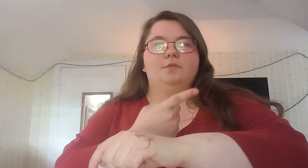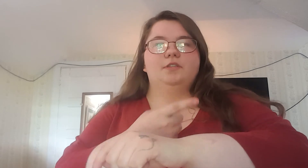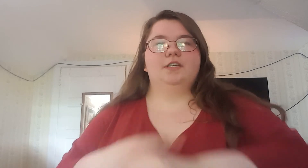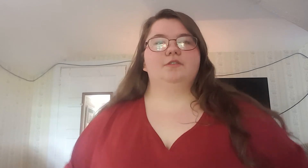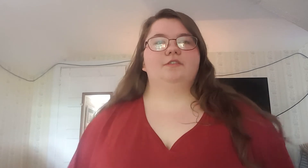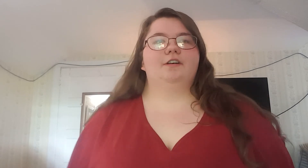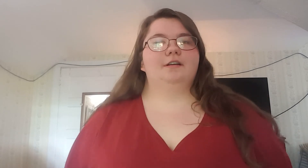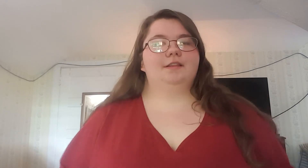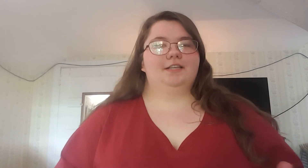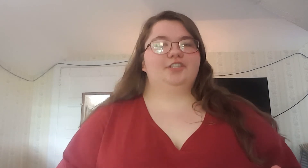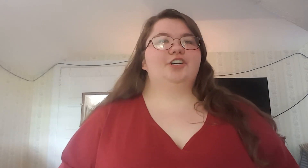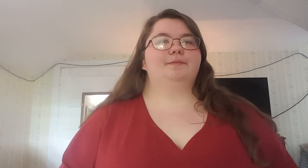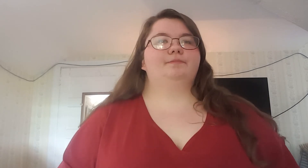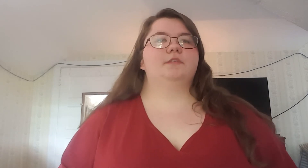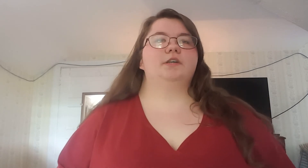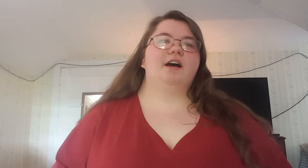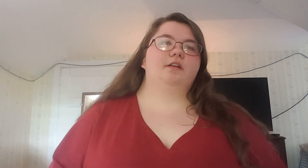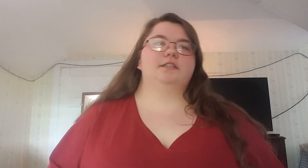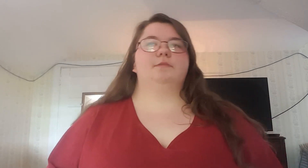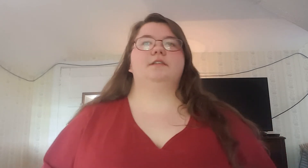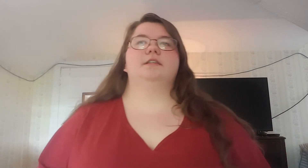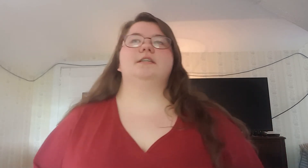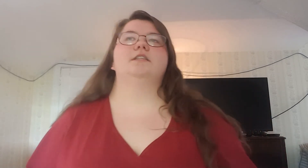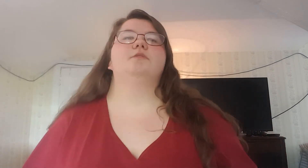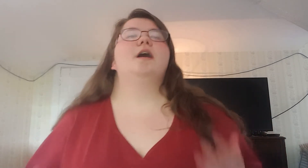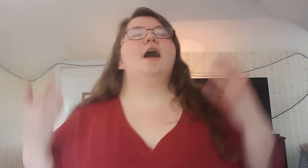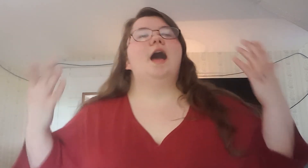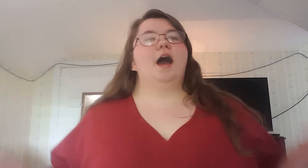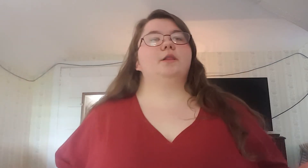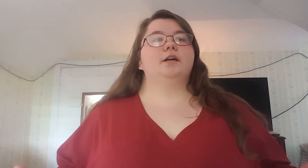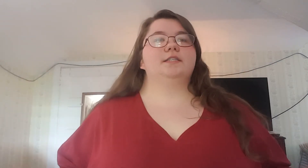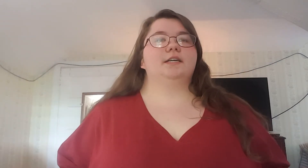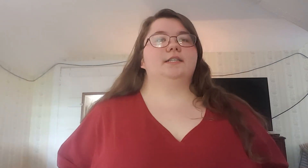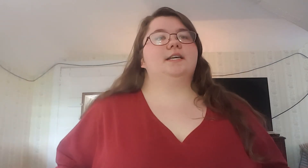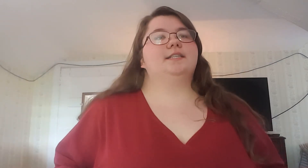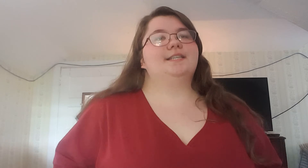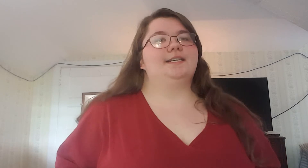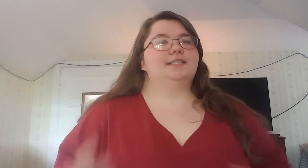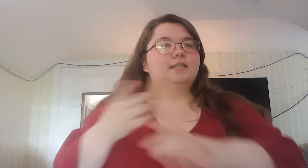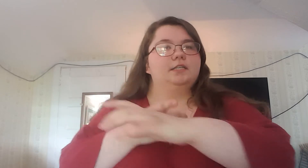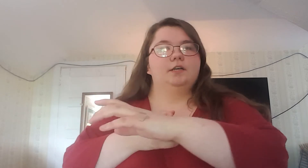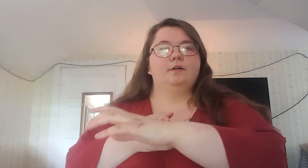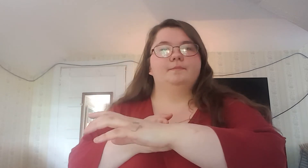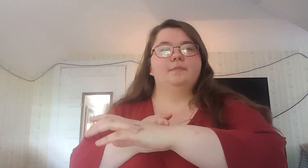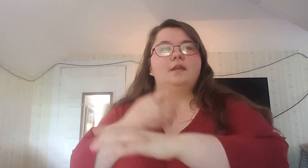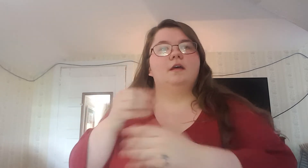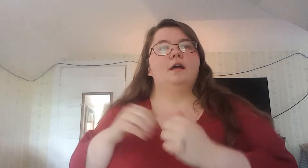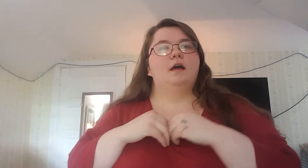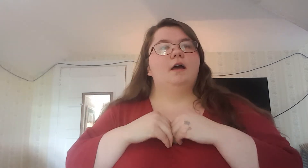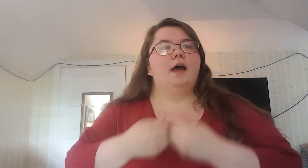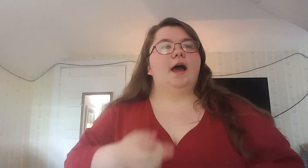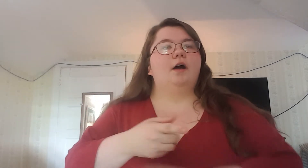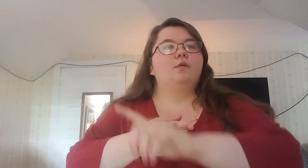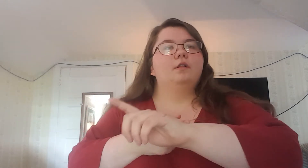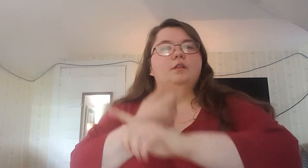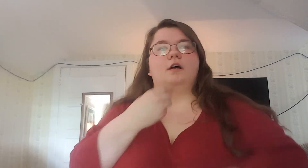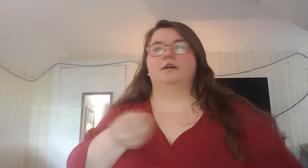mostly used for this term, so how long something's going to take. So, how long is it going to take to eat? So, how long